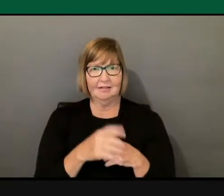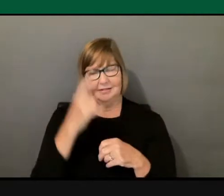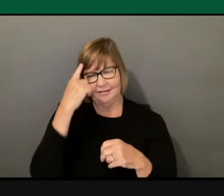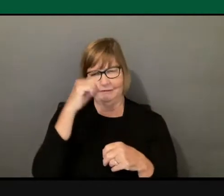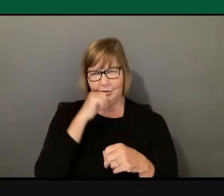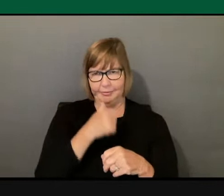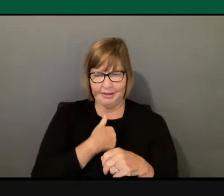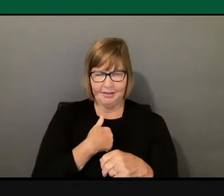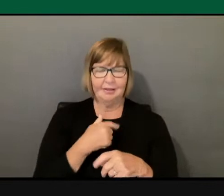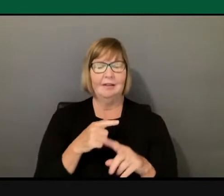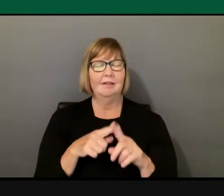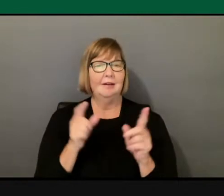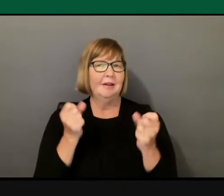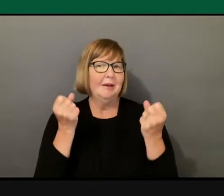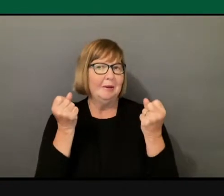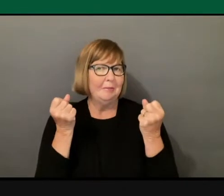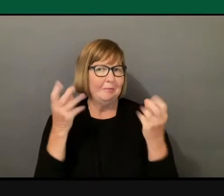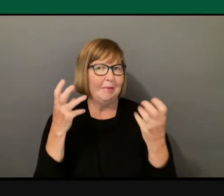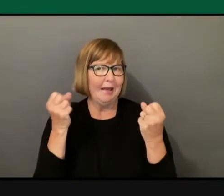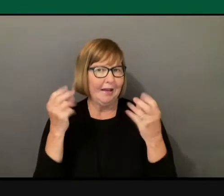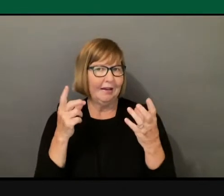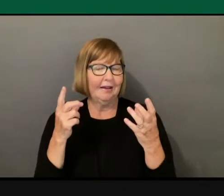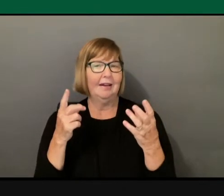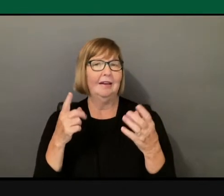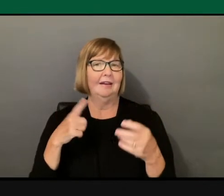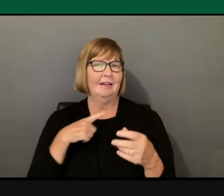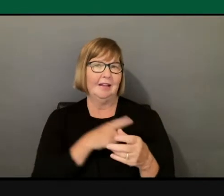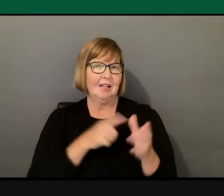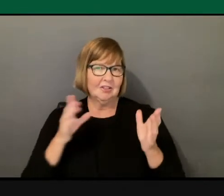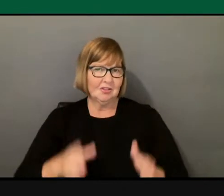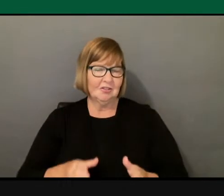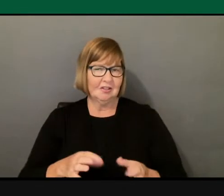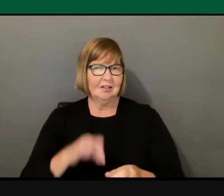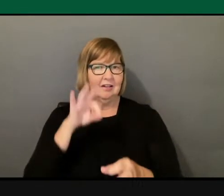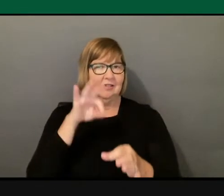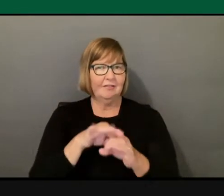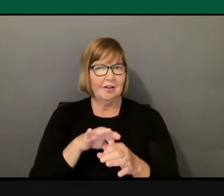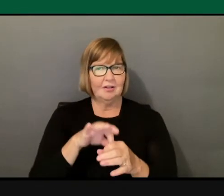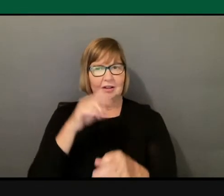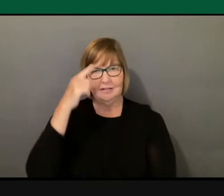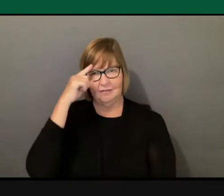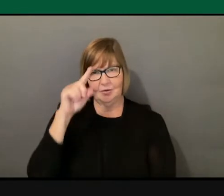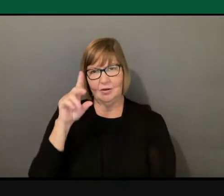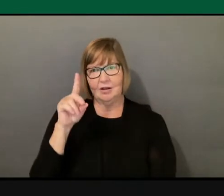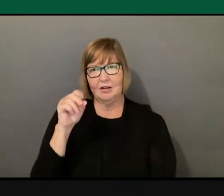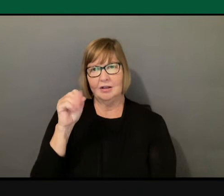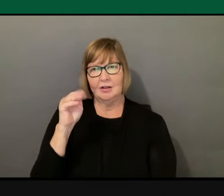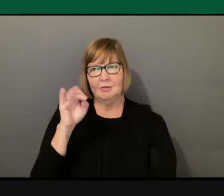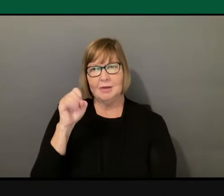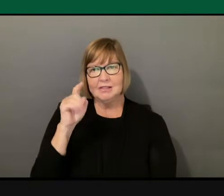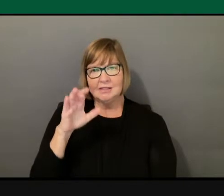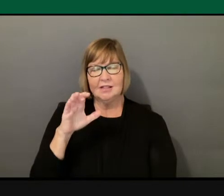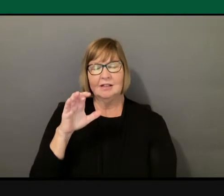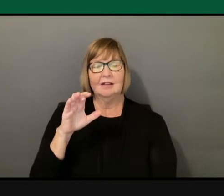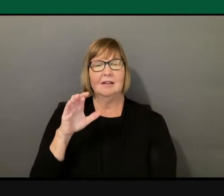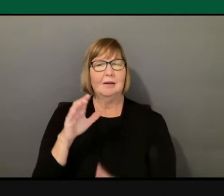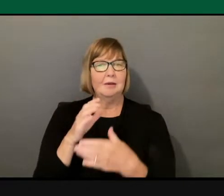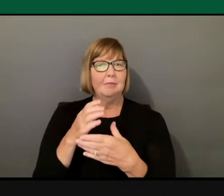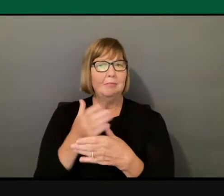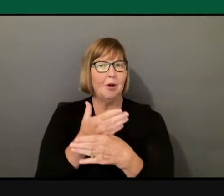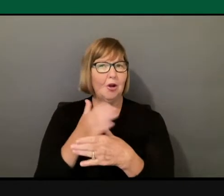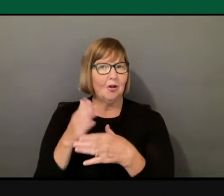but for many in the legislature to consider voting for domestic partner protections for